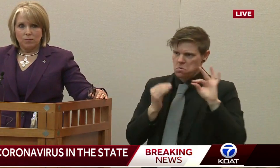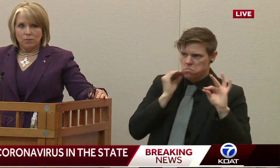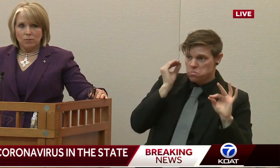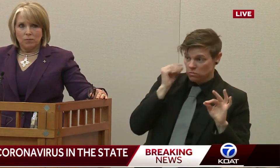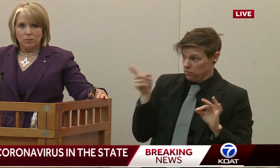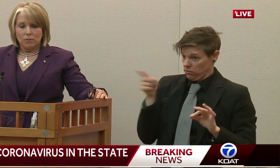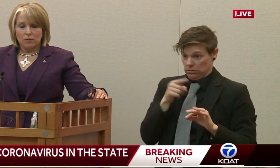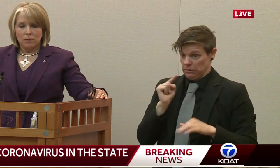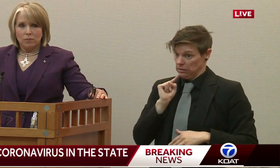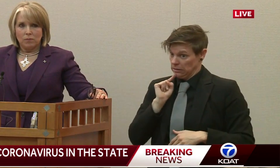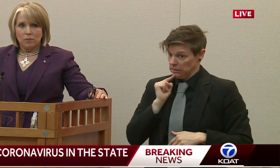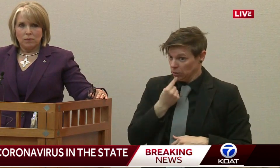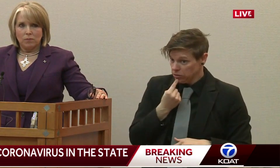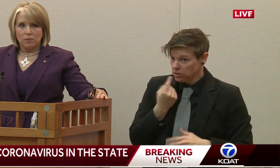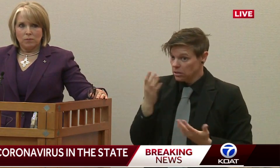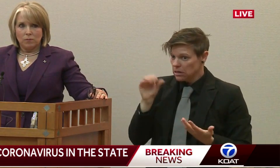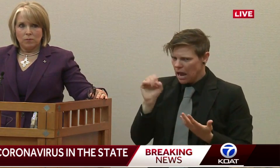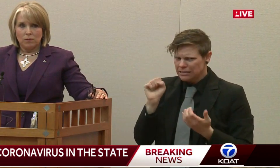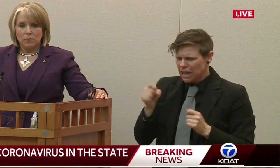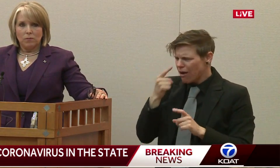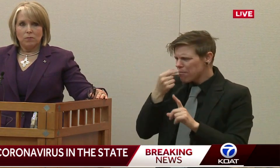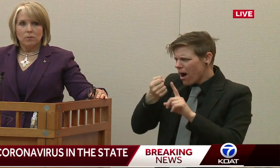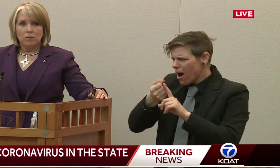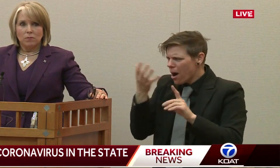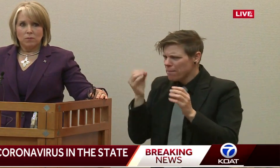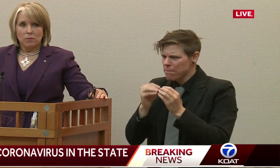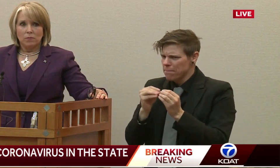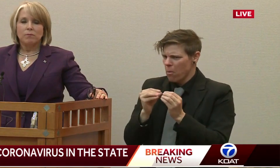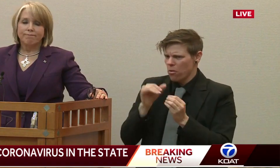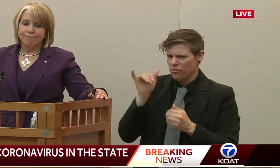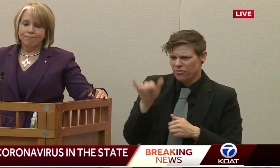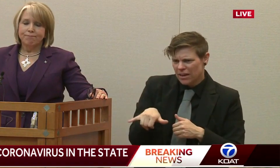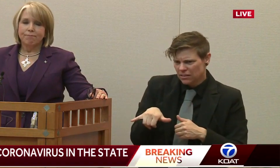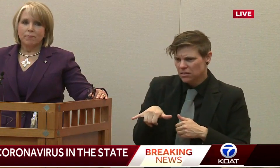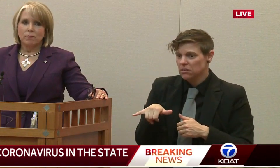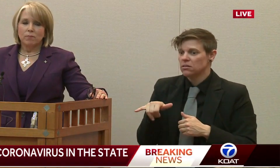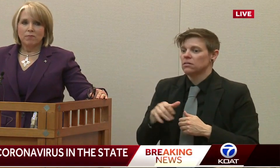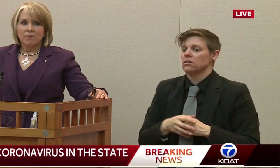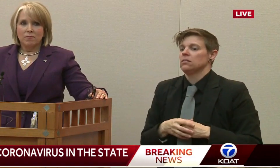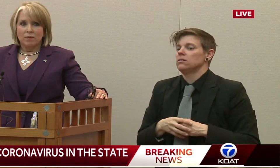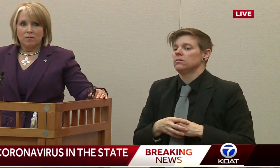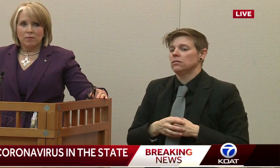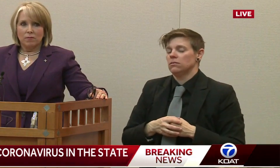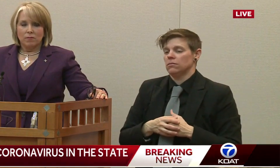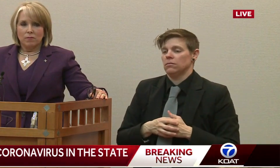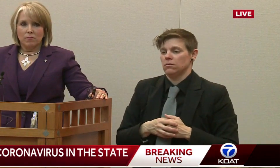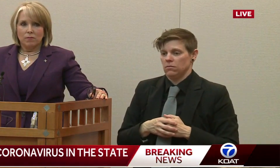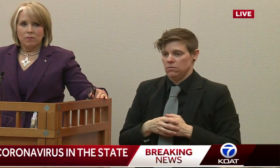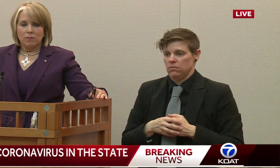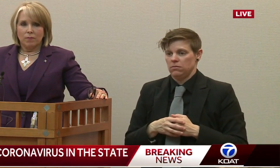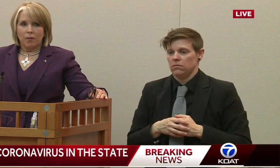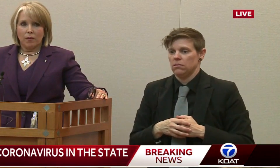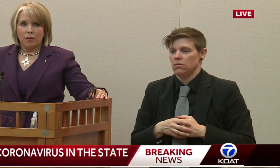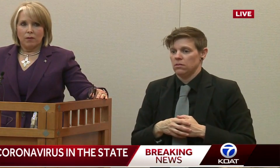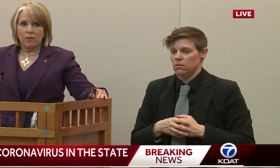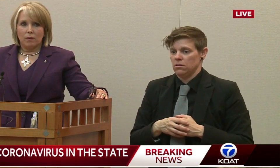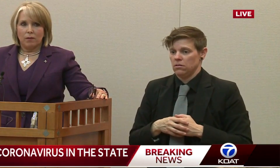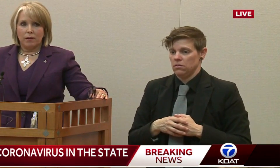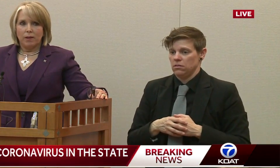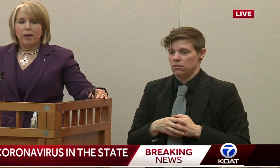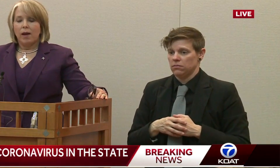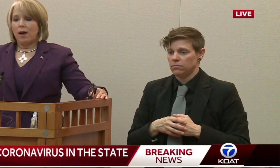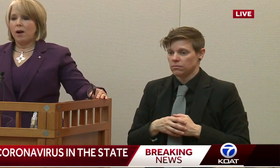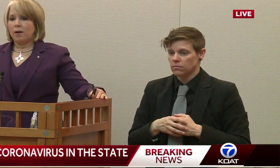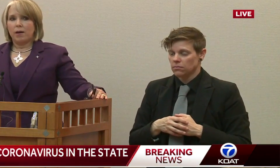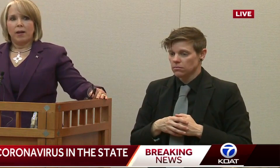them were contracted because of close contact within the previous case, does that now raise concerns about community